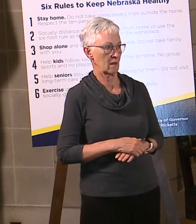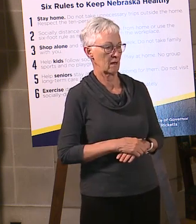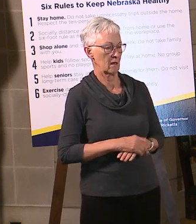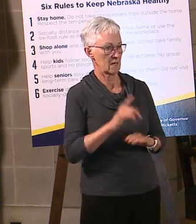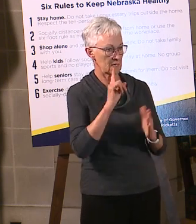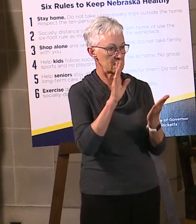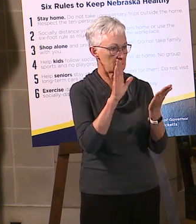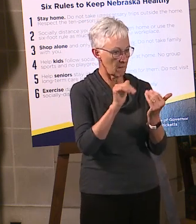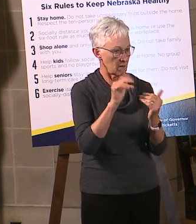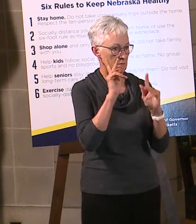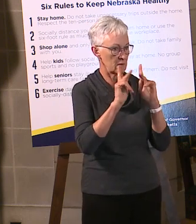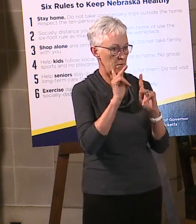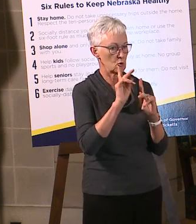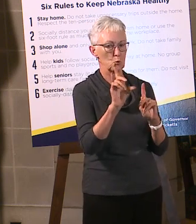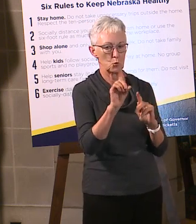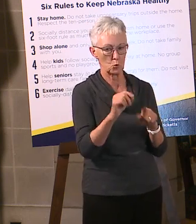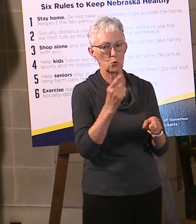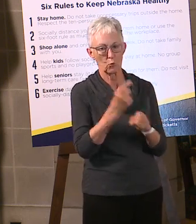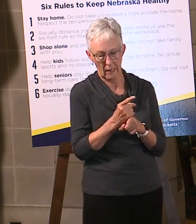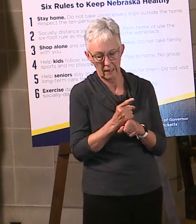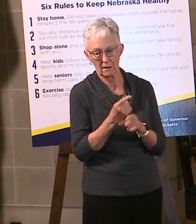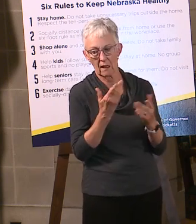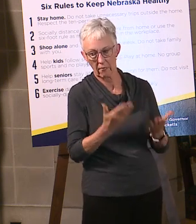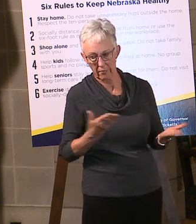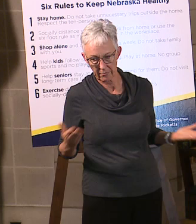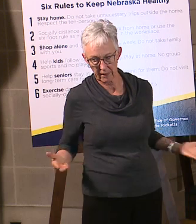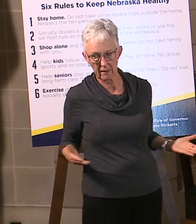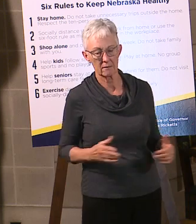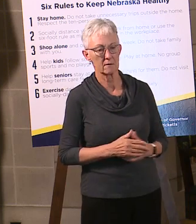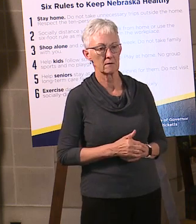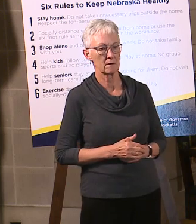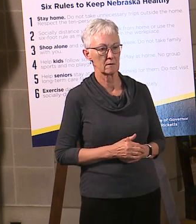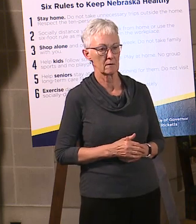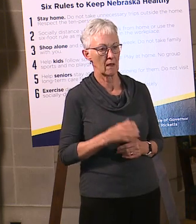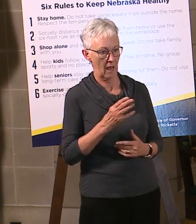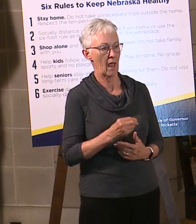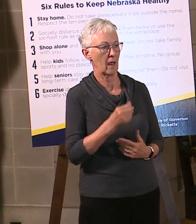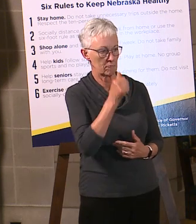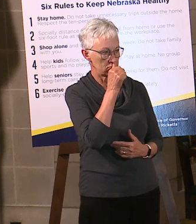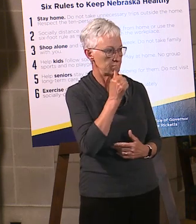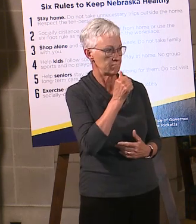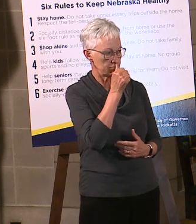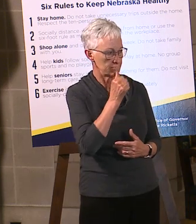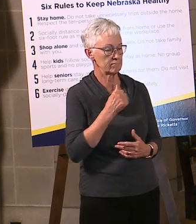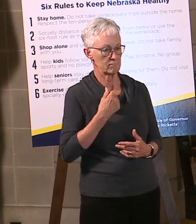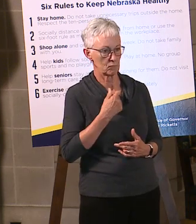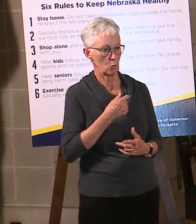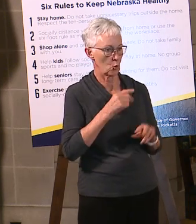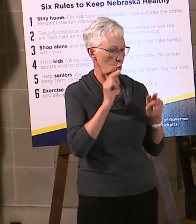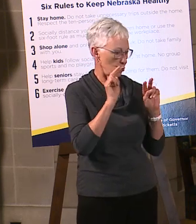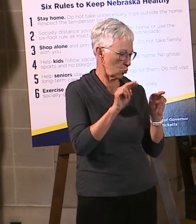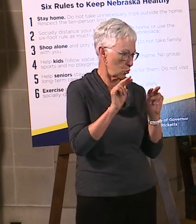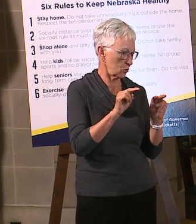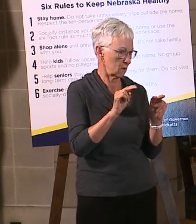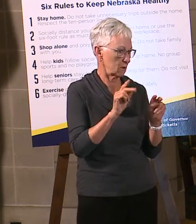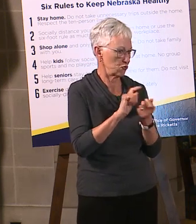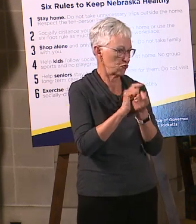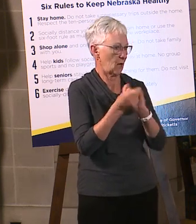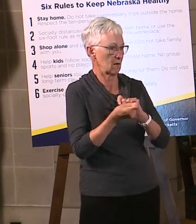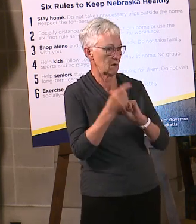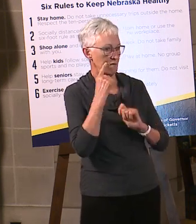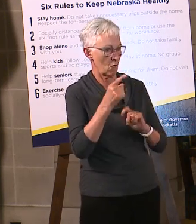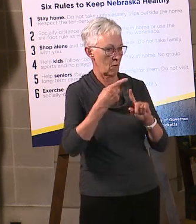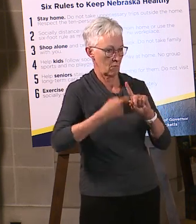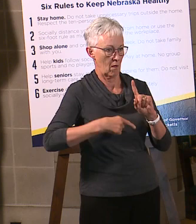will broadly do the right thing. And I would say also just stay tuned. We're working on our guidelines or what we're going to do for June. So we'll look to take another